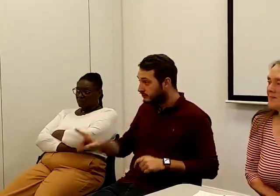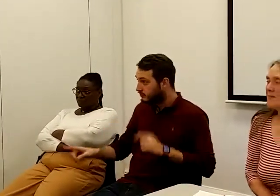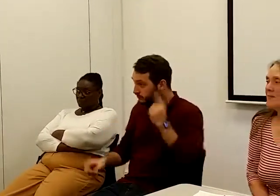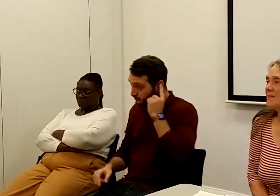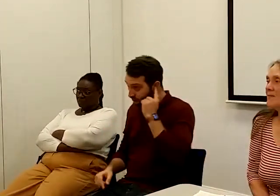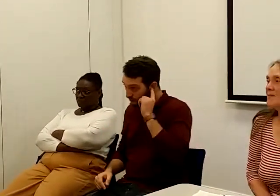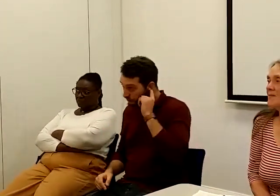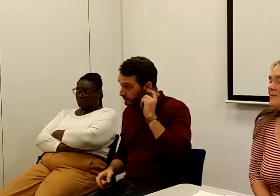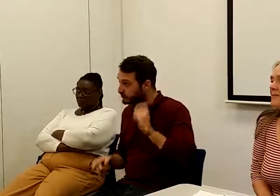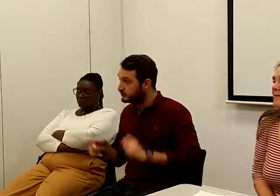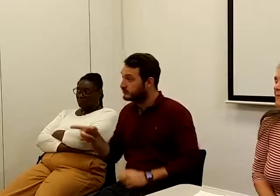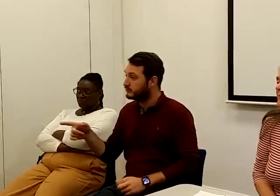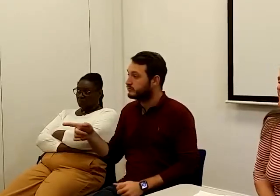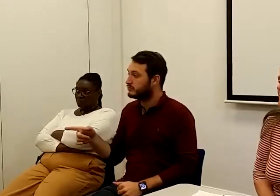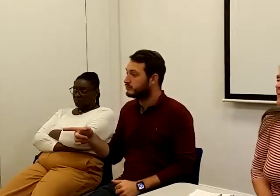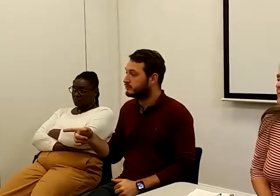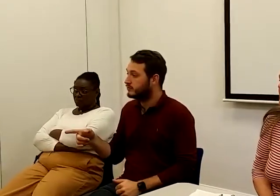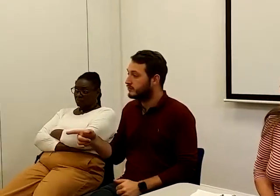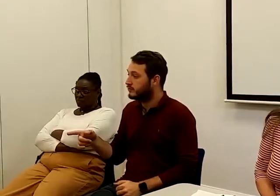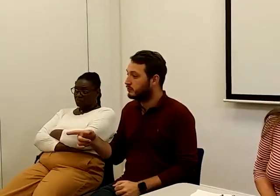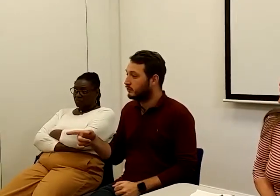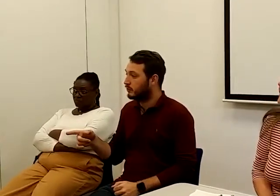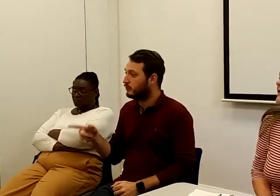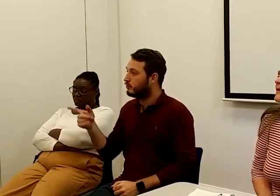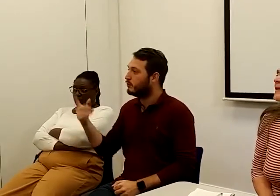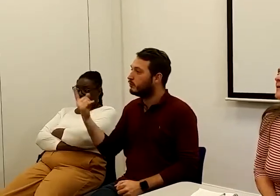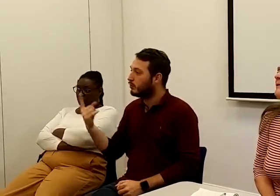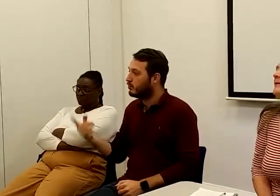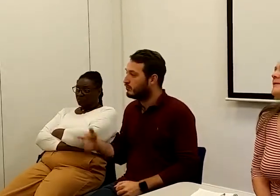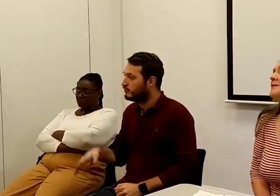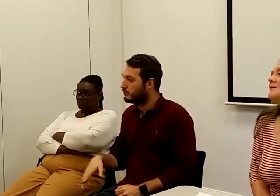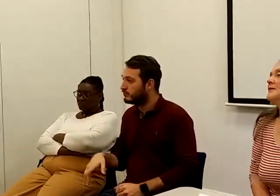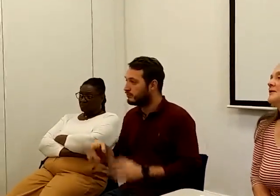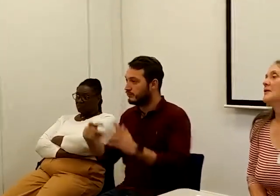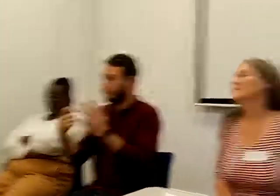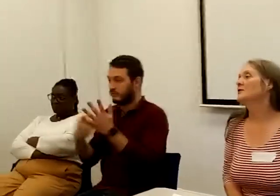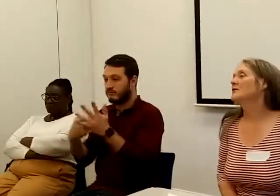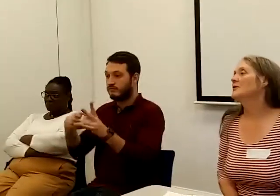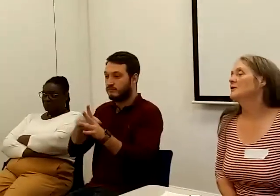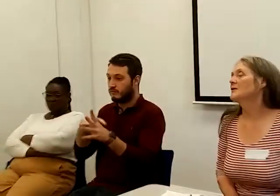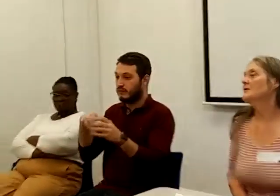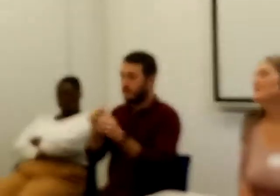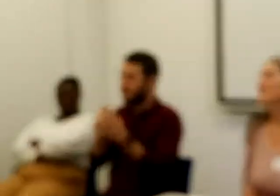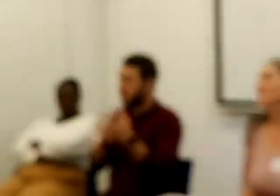Yeah, I think... Do you want to say who you are? I am. think